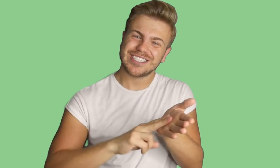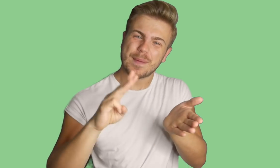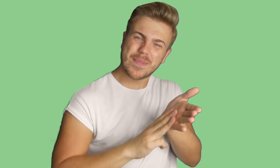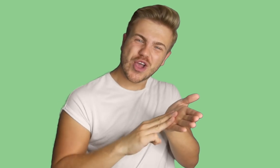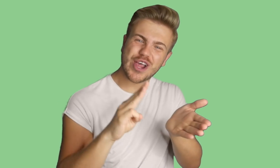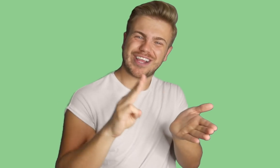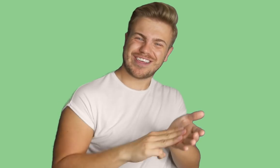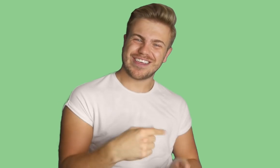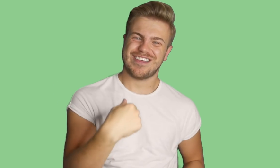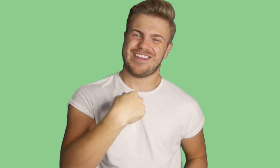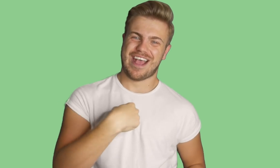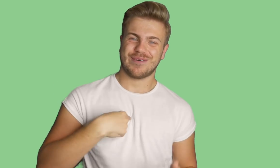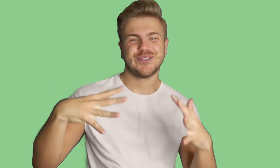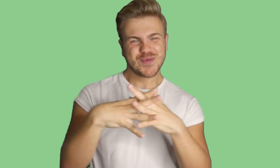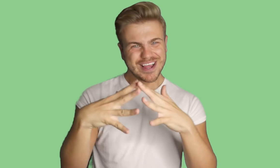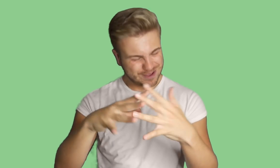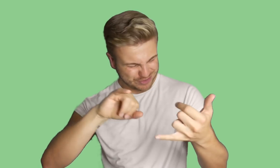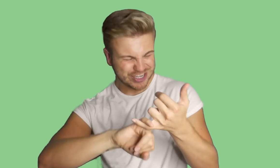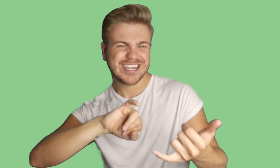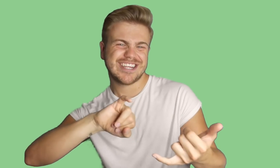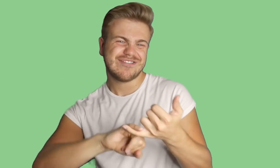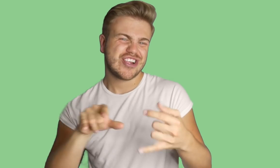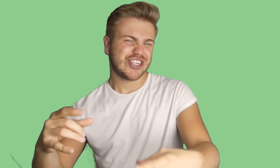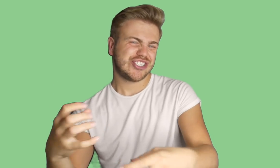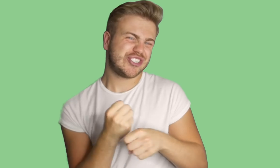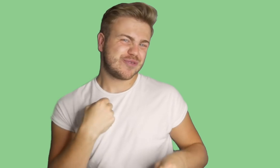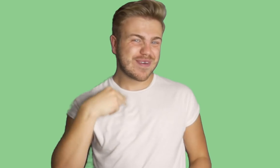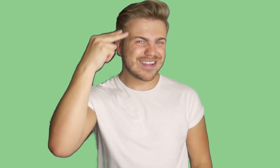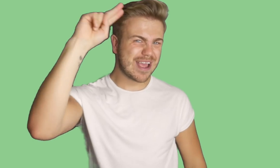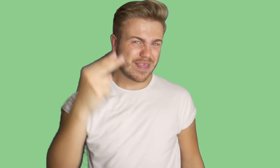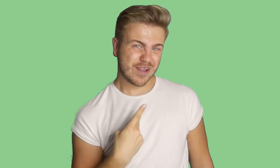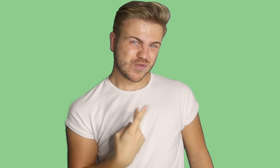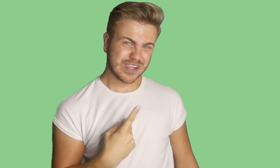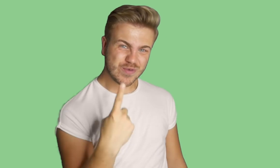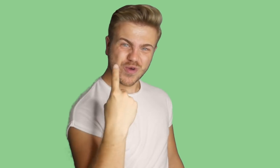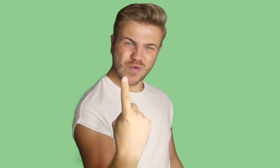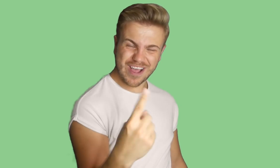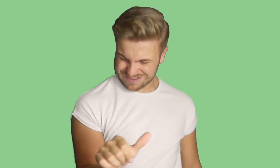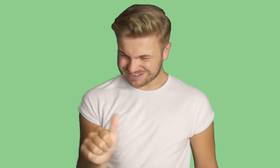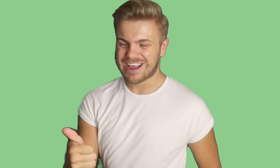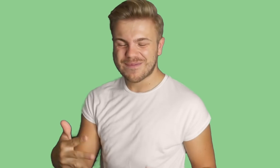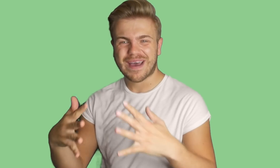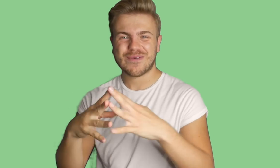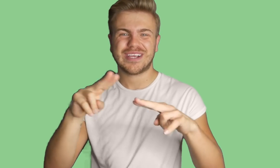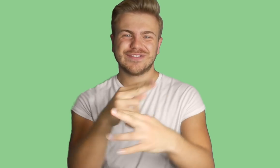Mulligan, now was William Sheeran She took my name and then we were one, down by the Wexford